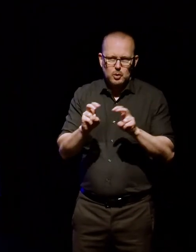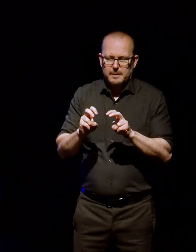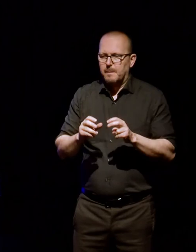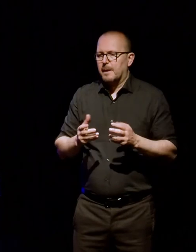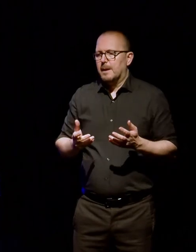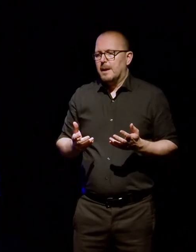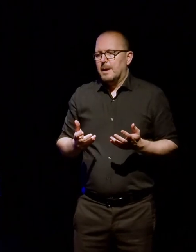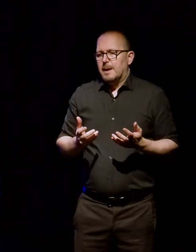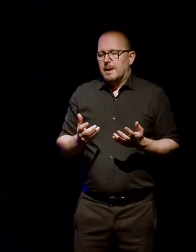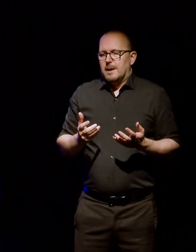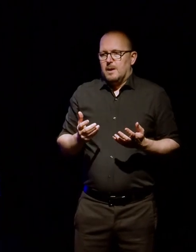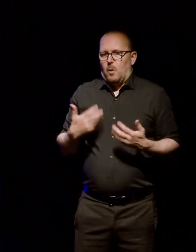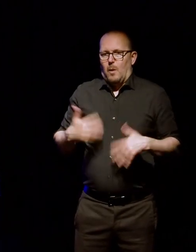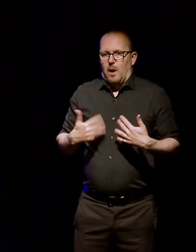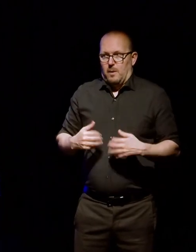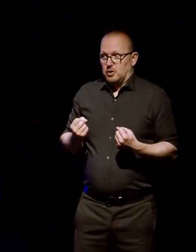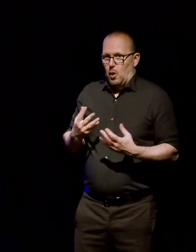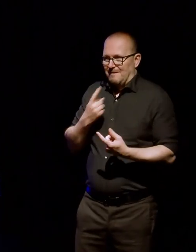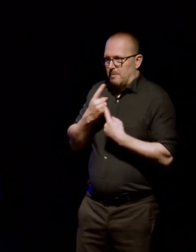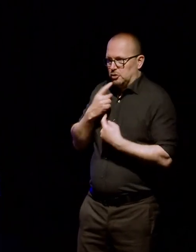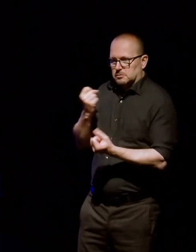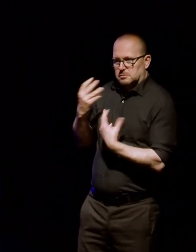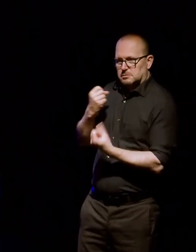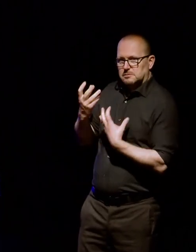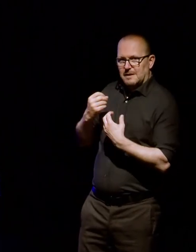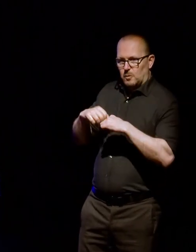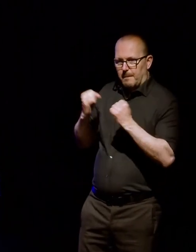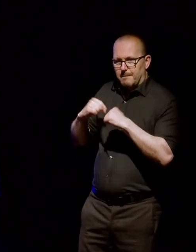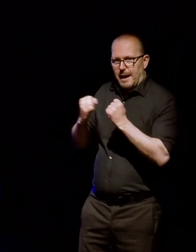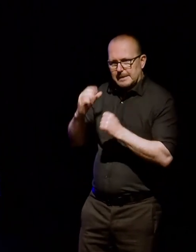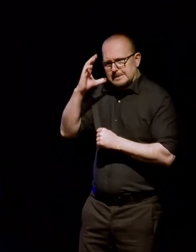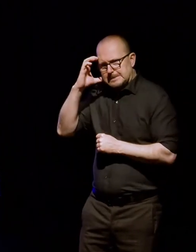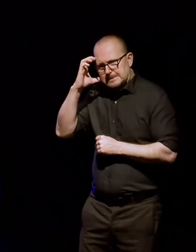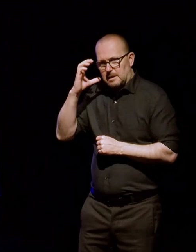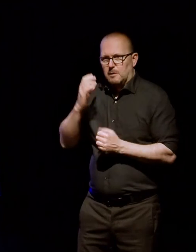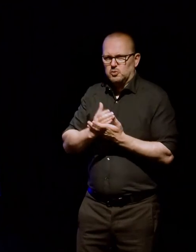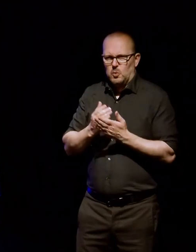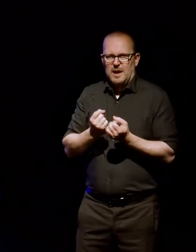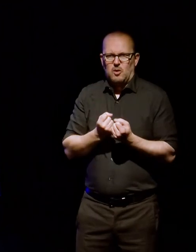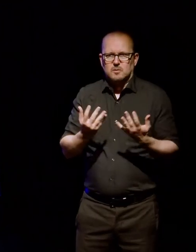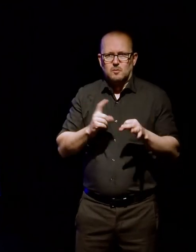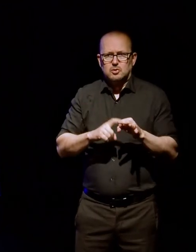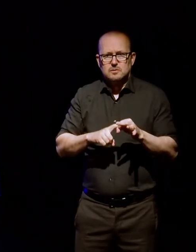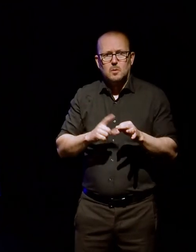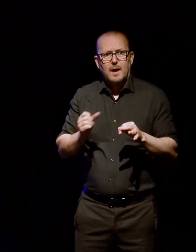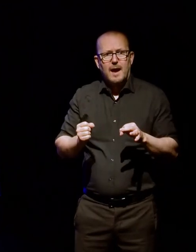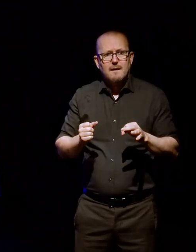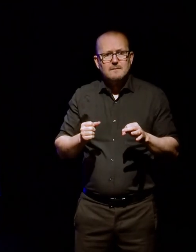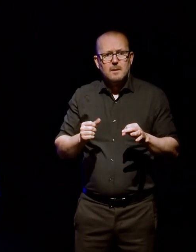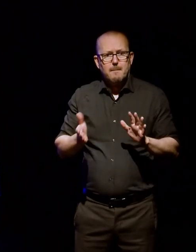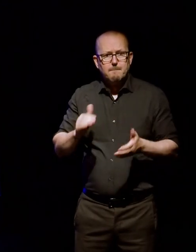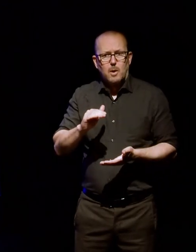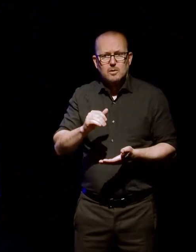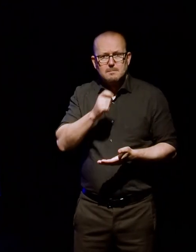Um, there's a lot to unpack from all of that, so, uh, I'm sure we have lots of questions. We've got a couple of the box